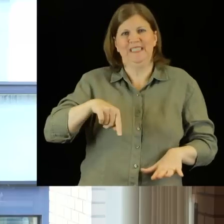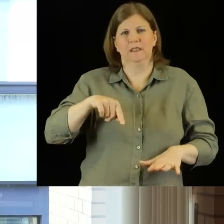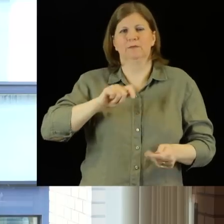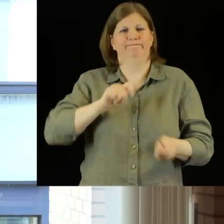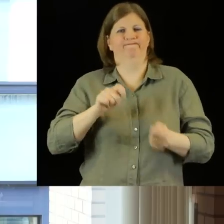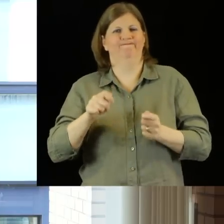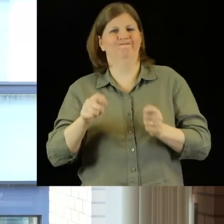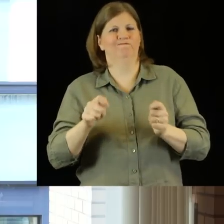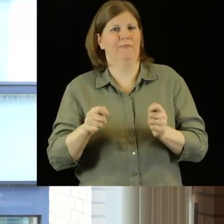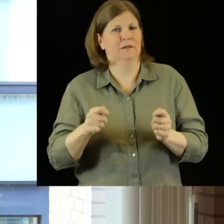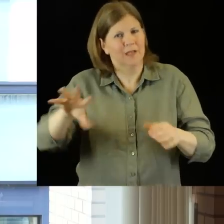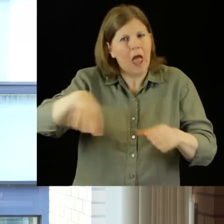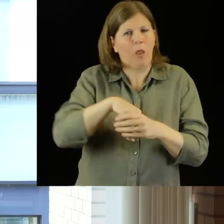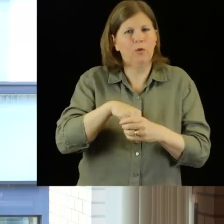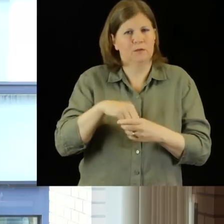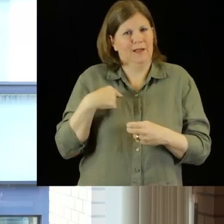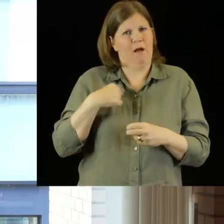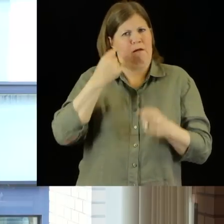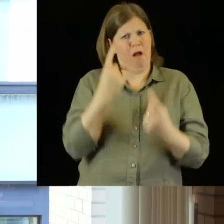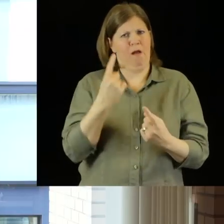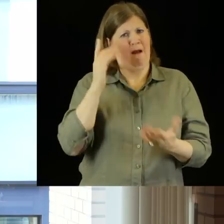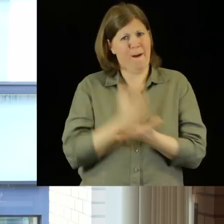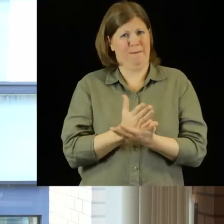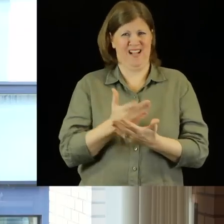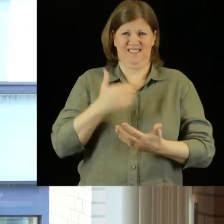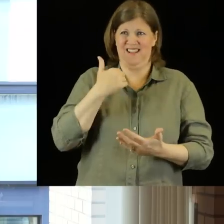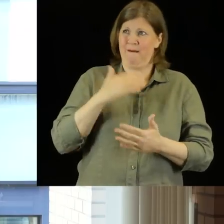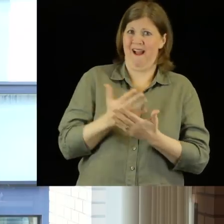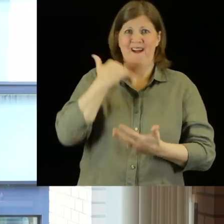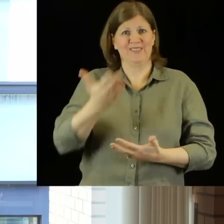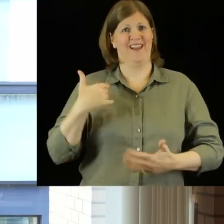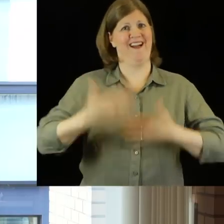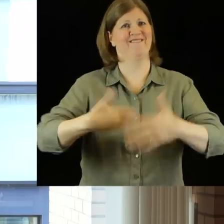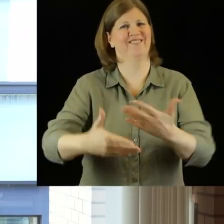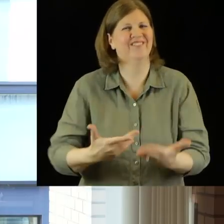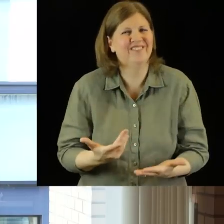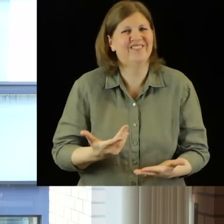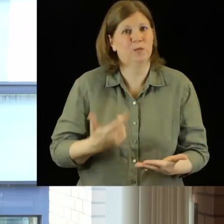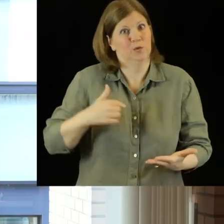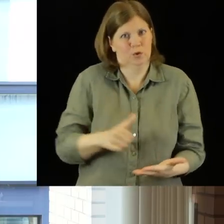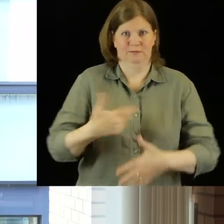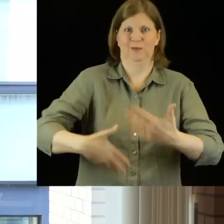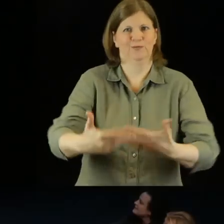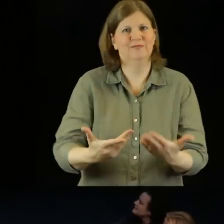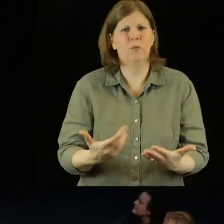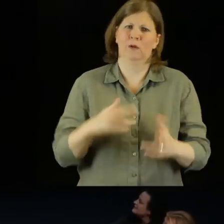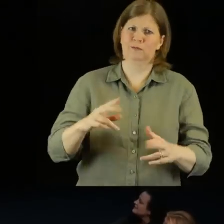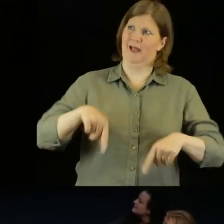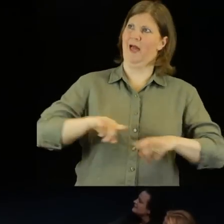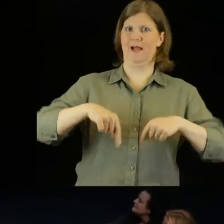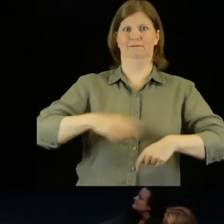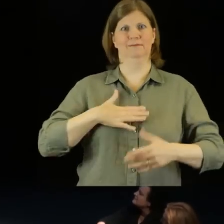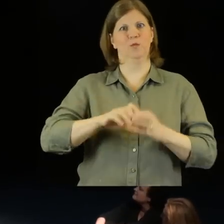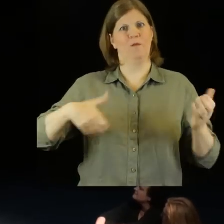inclusion and where we all understand that actually this is just part of daily life and part of what we should be doing and what we wish to do as a